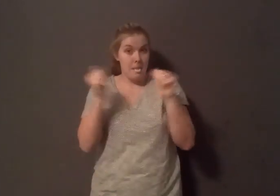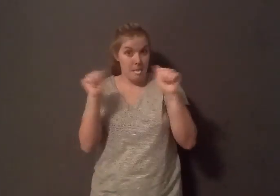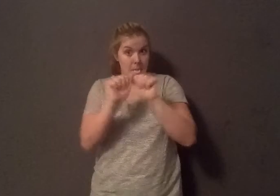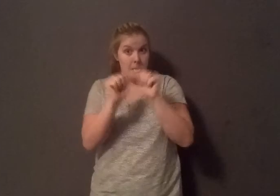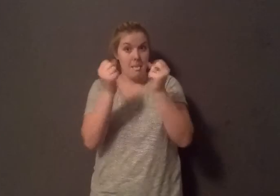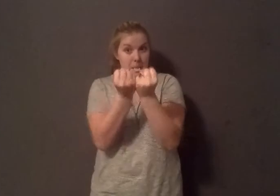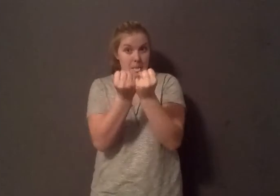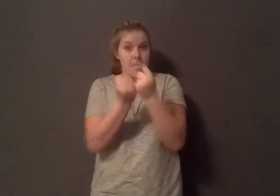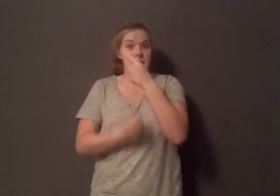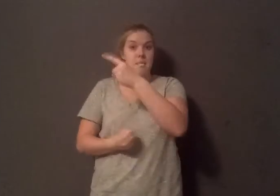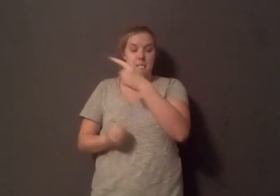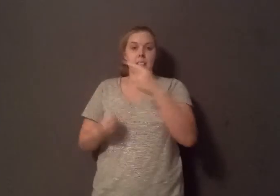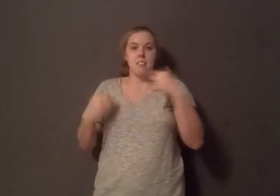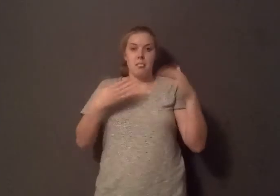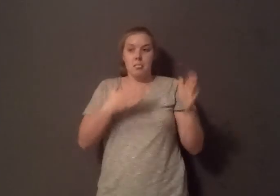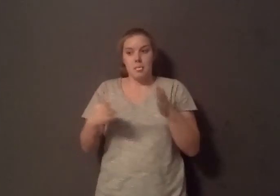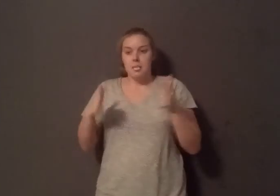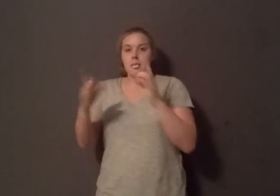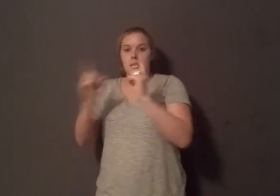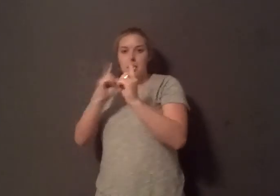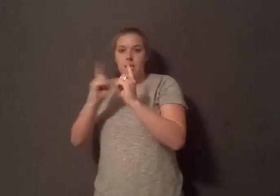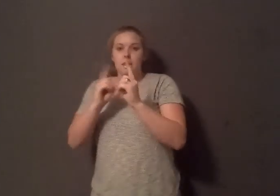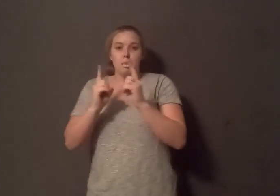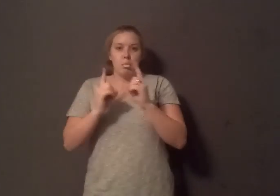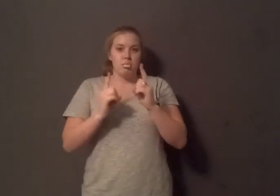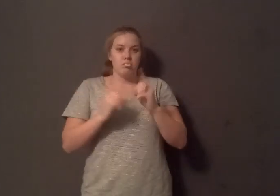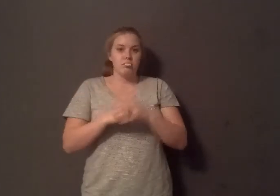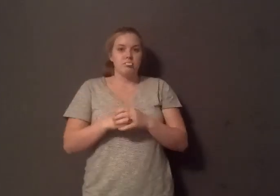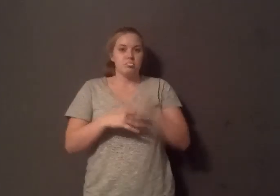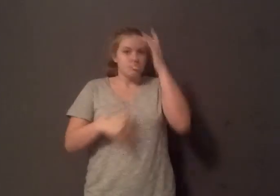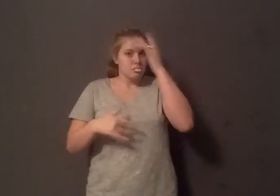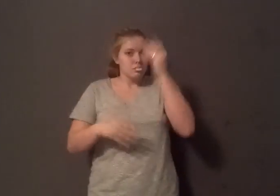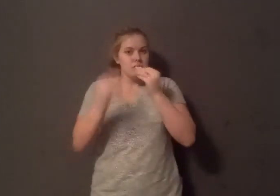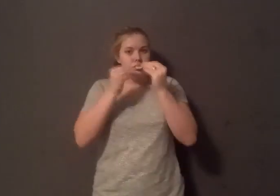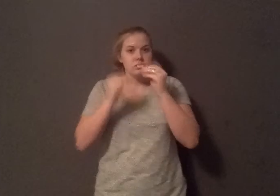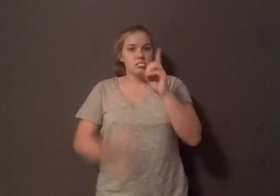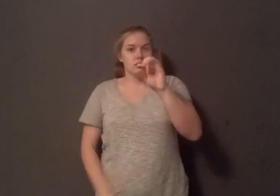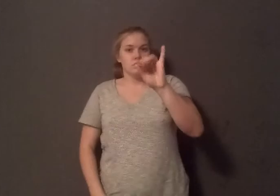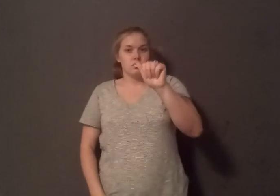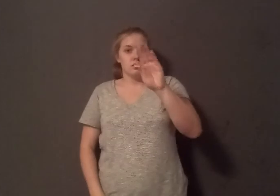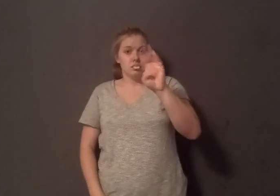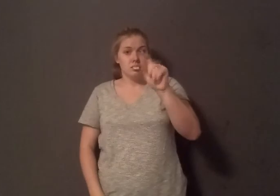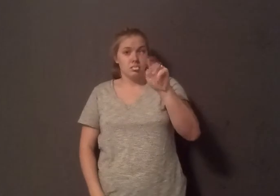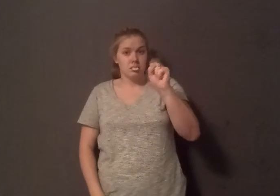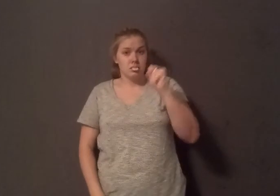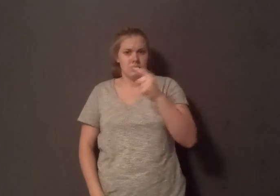their American Diabetes Association interview, I took a look at their diabetes diet meal plan recommendations and they were loaded with foods associated